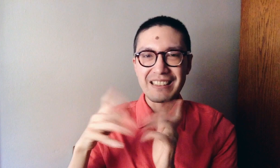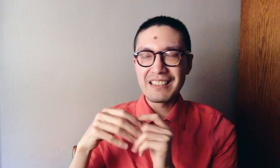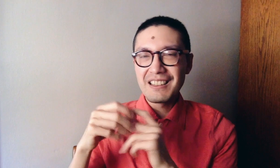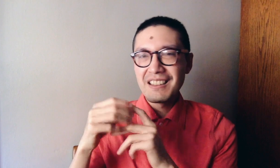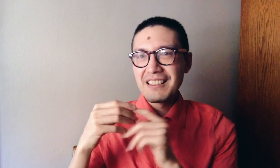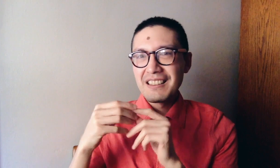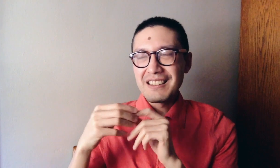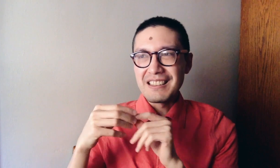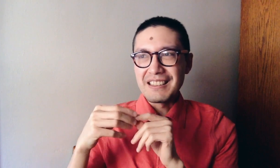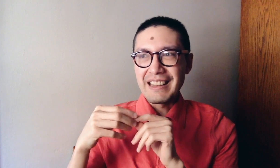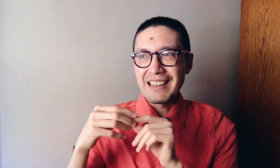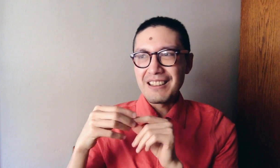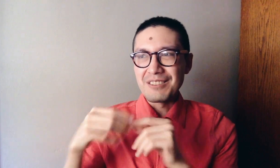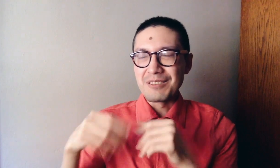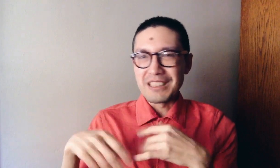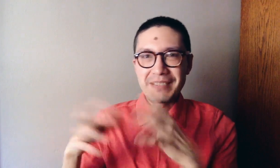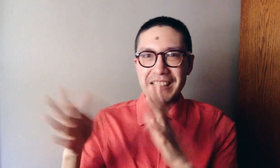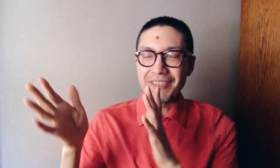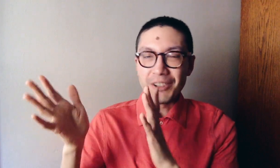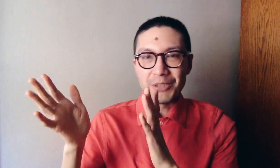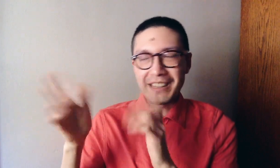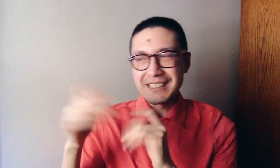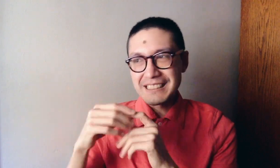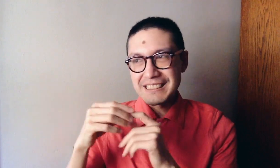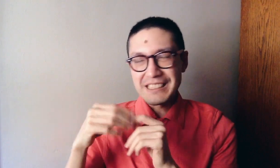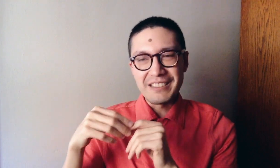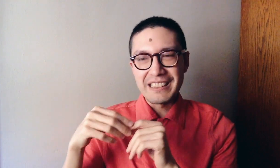on how one of my photo projects is going.